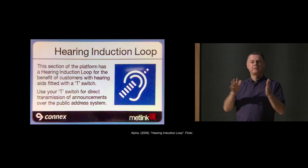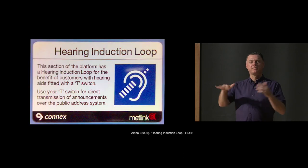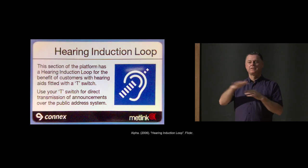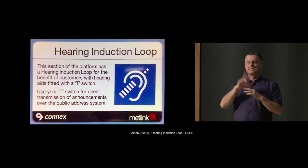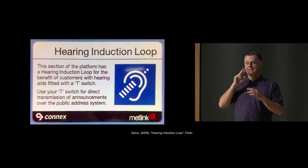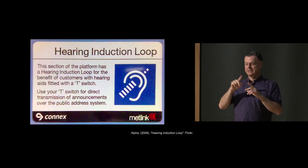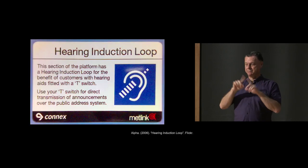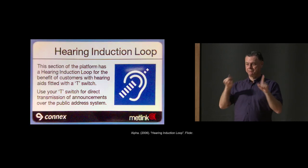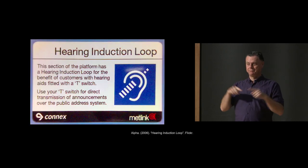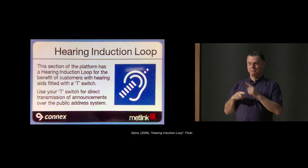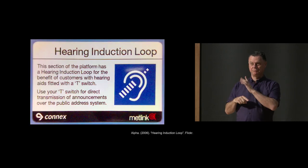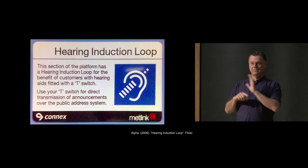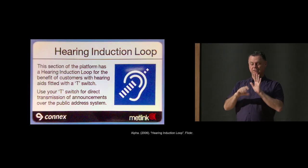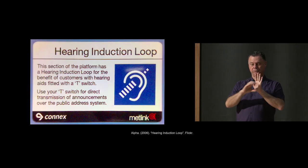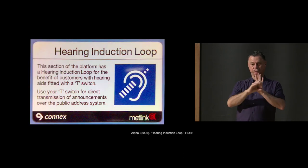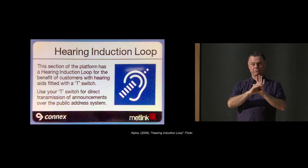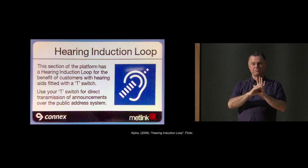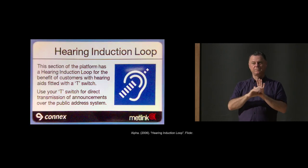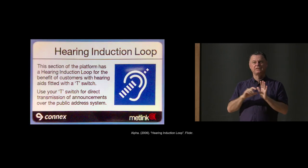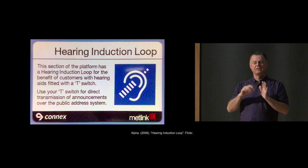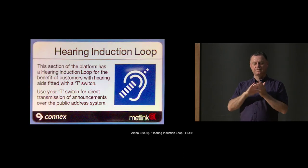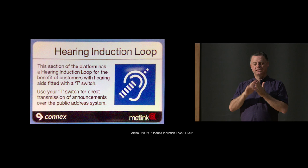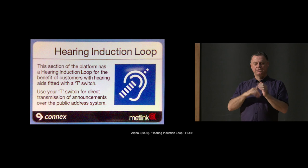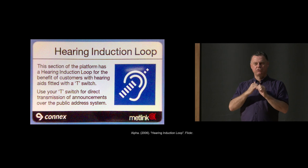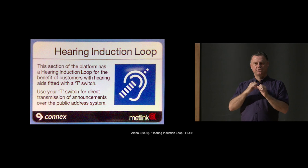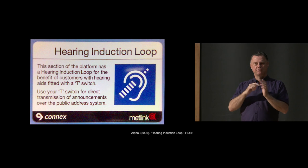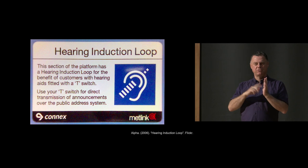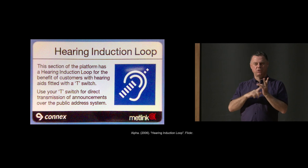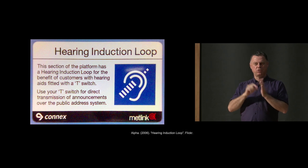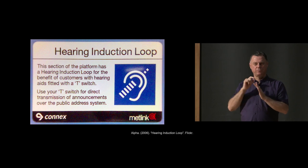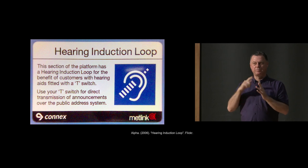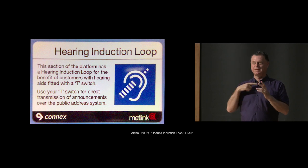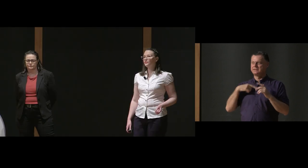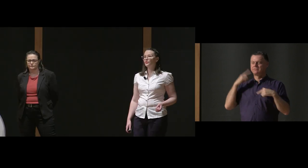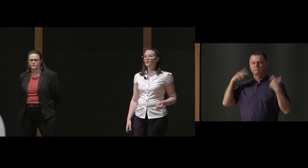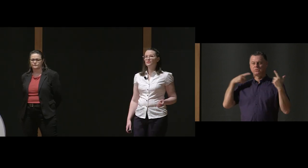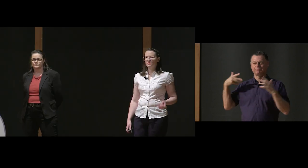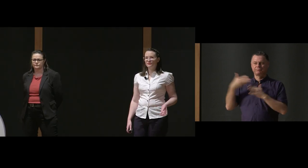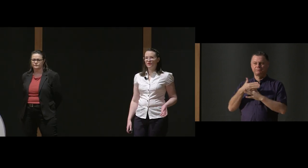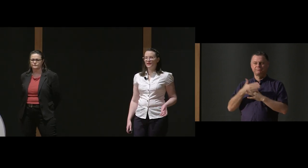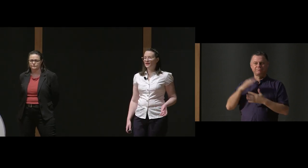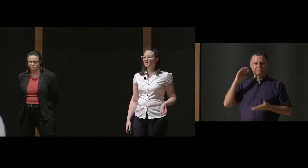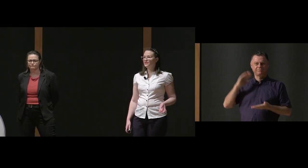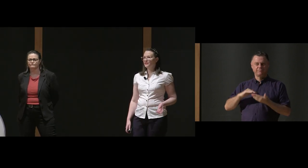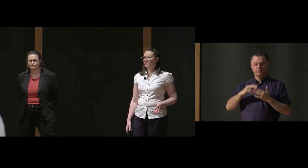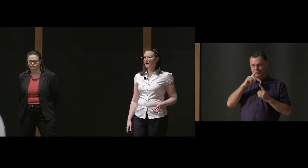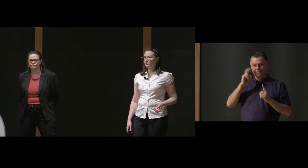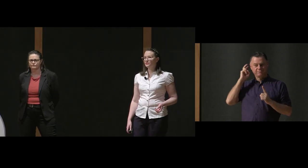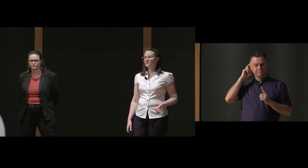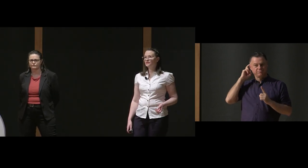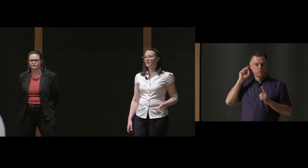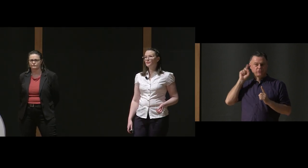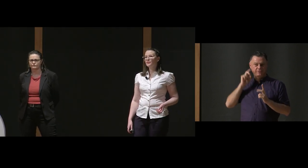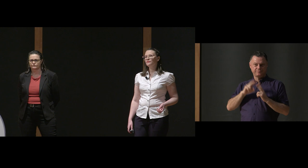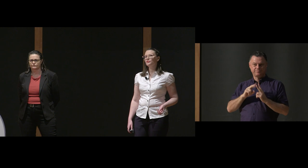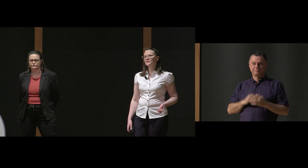you might see this sign which says there's a hearing induction loop. That cuts down on interference for cochlear implant and hearing aid